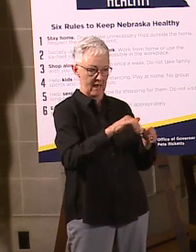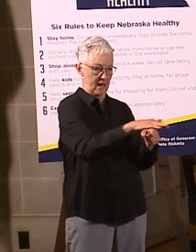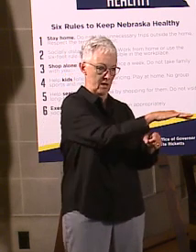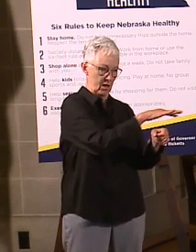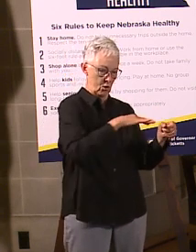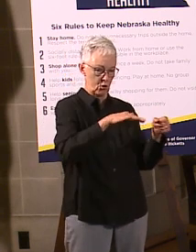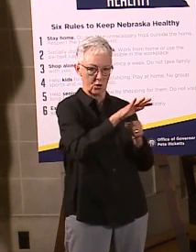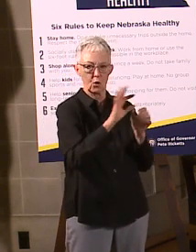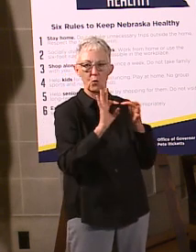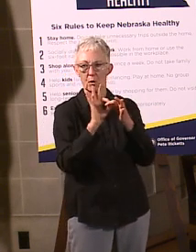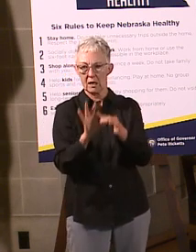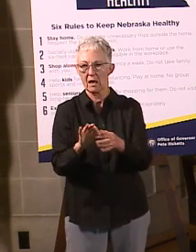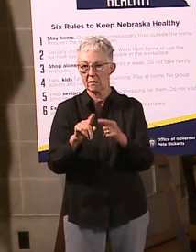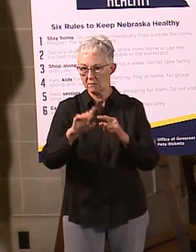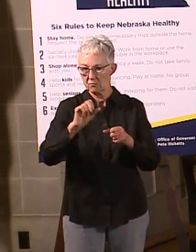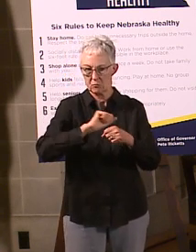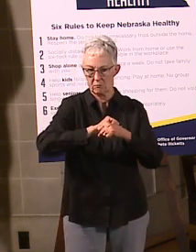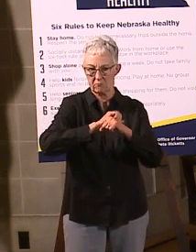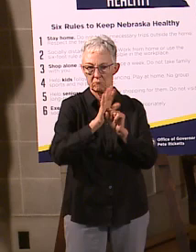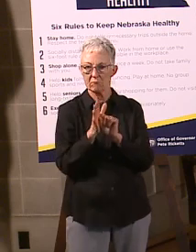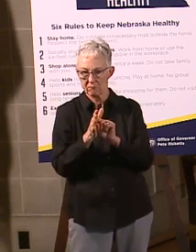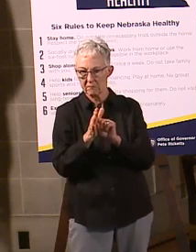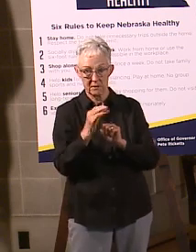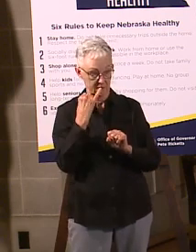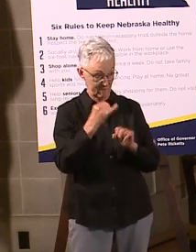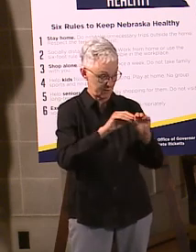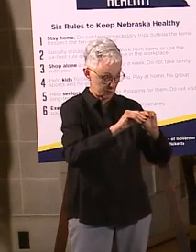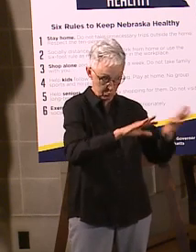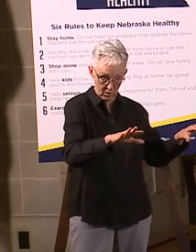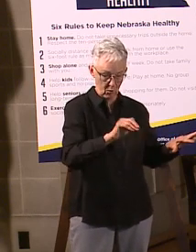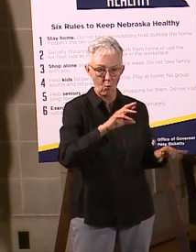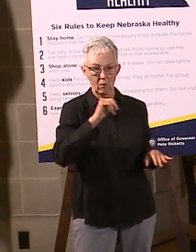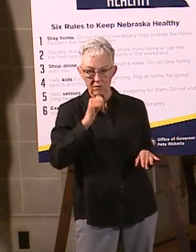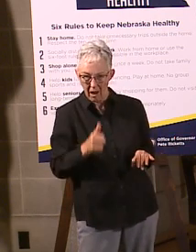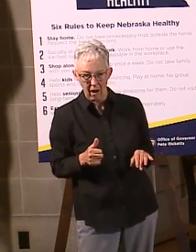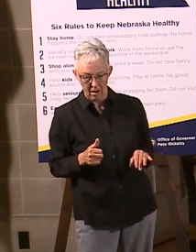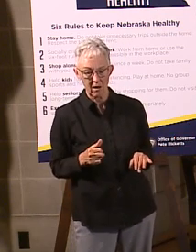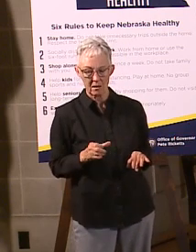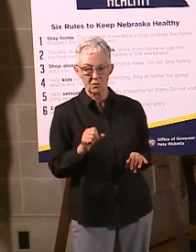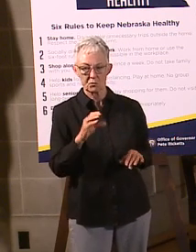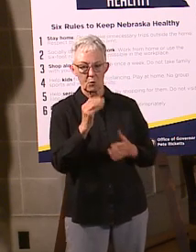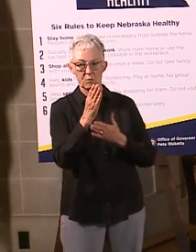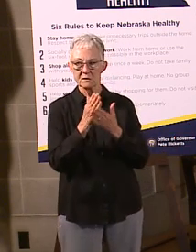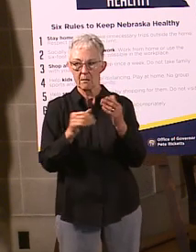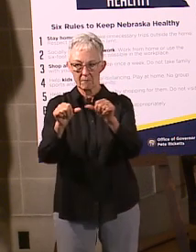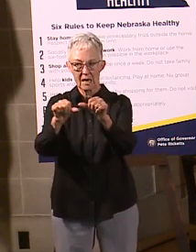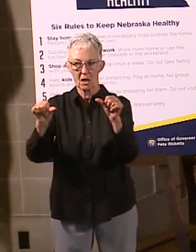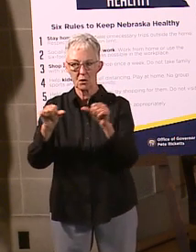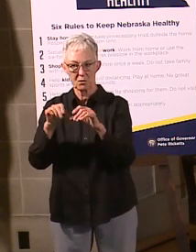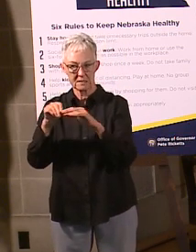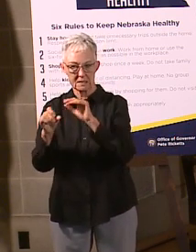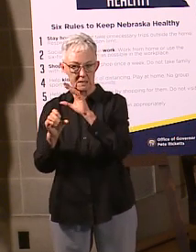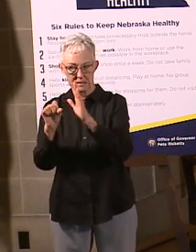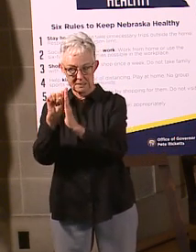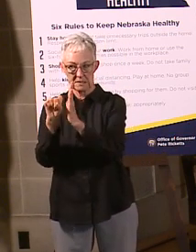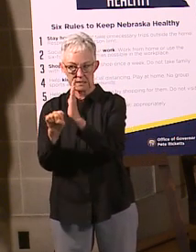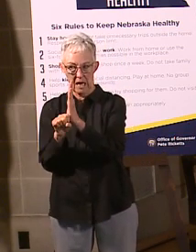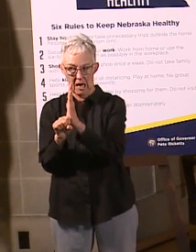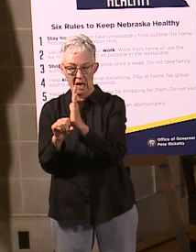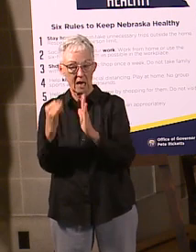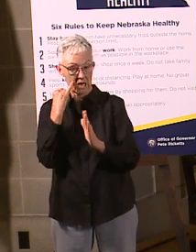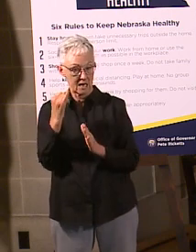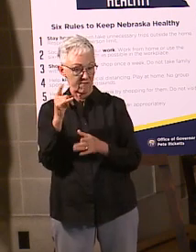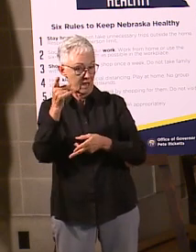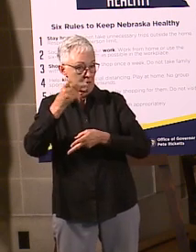protocols and be in a position where that data is clear. I do think there will be areas of the state that are able to keep pretty much their